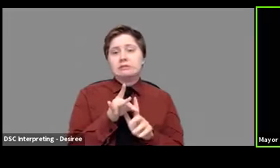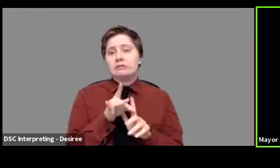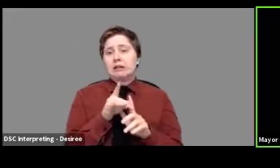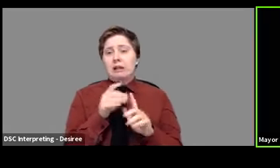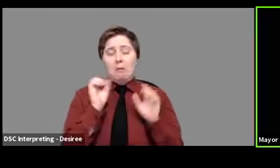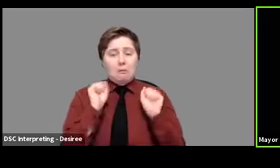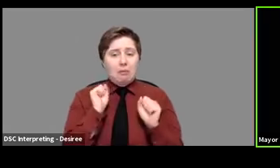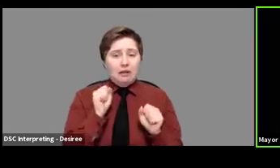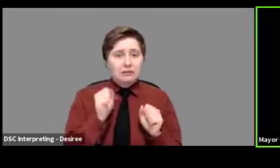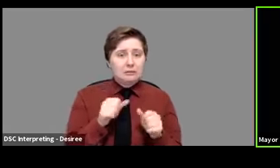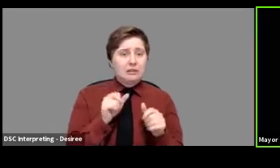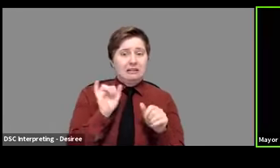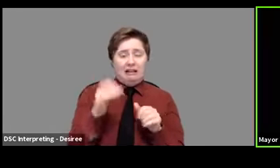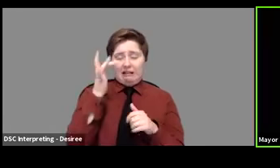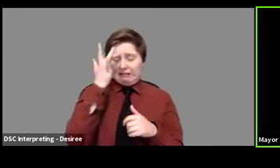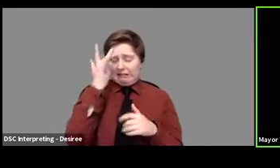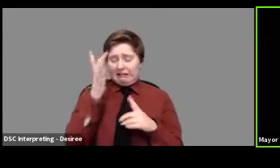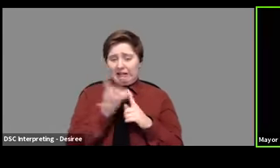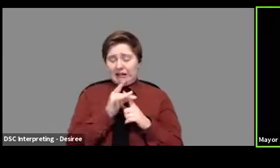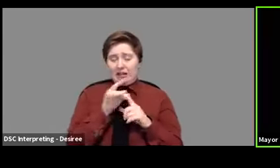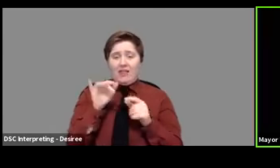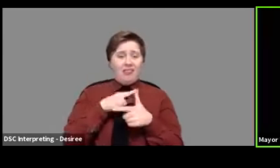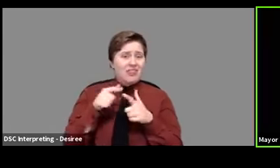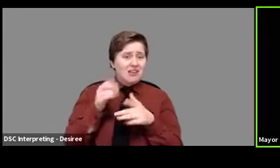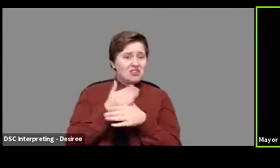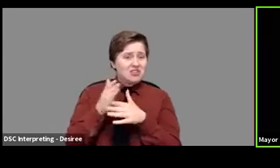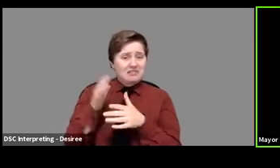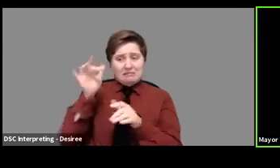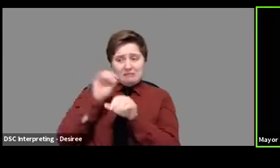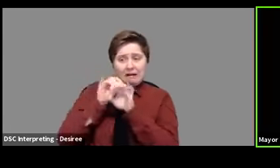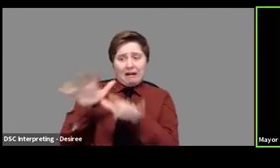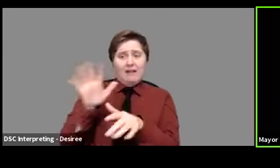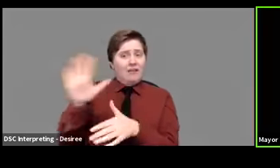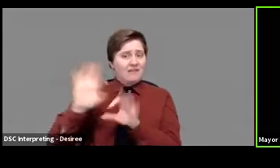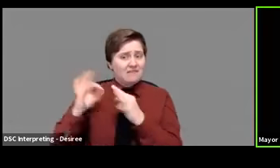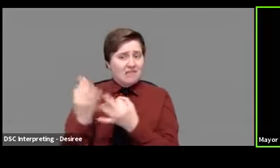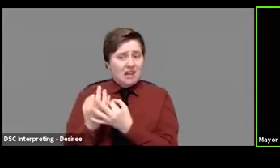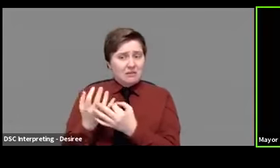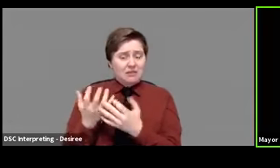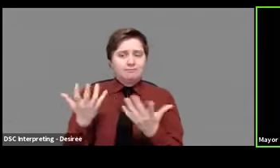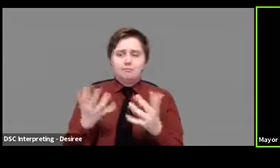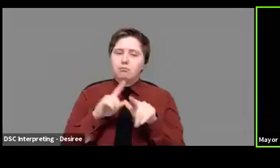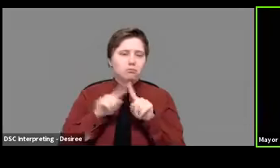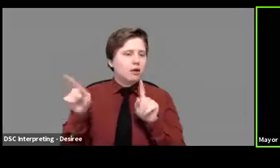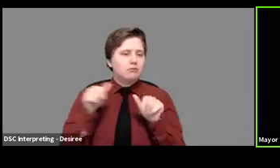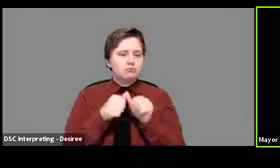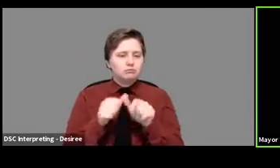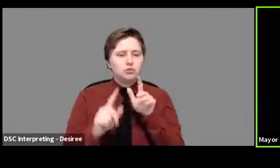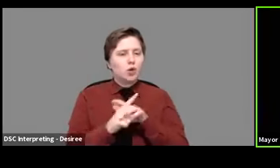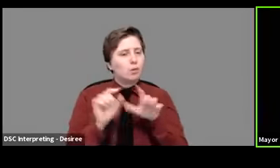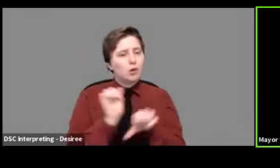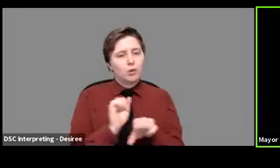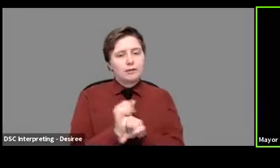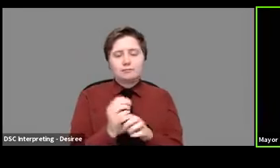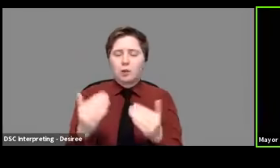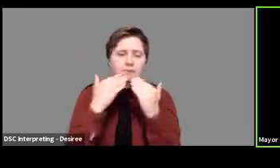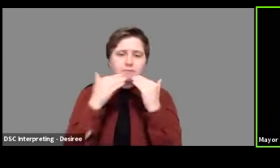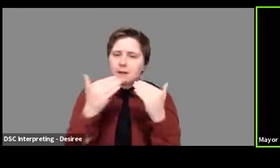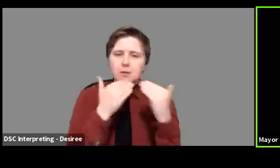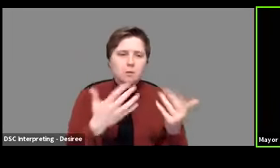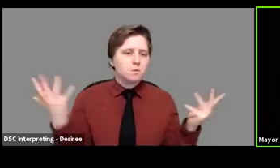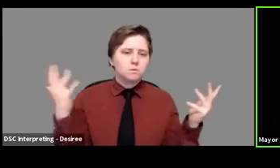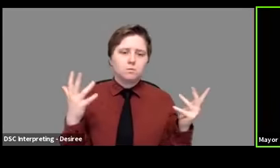sick, uh, to get their loved ones sick. And they keep showing up from, for work, doing their job. Um, so I say, thank you.